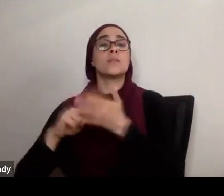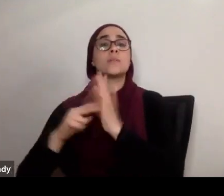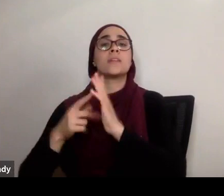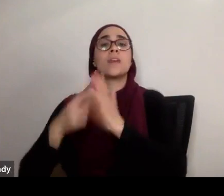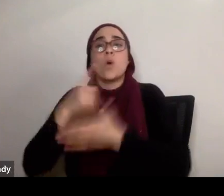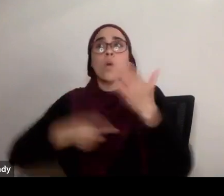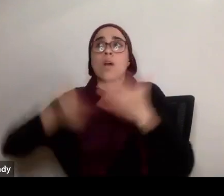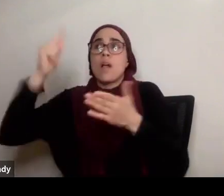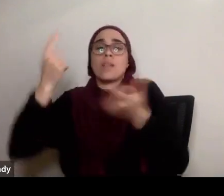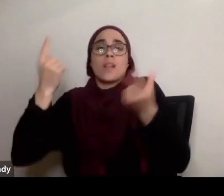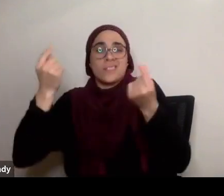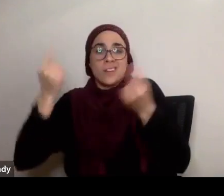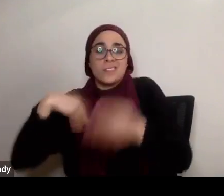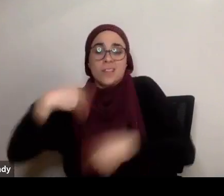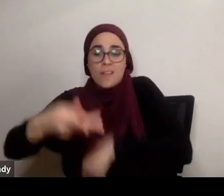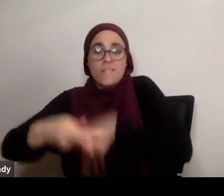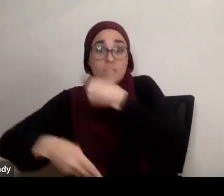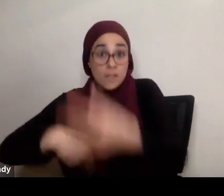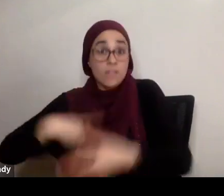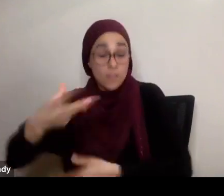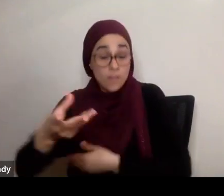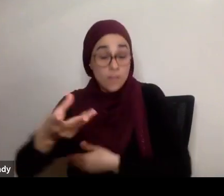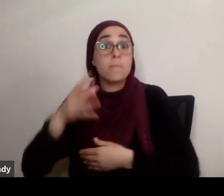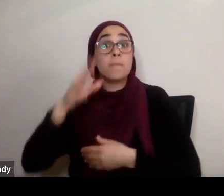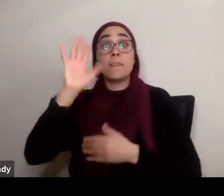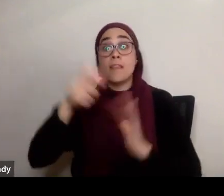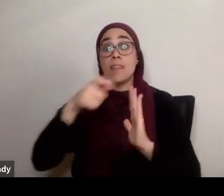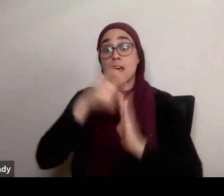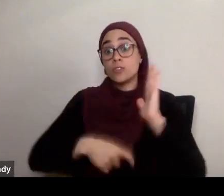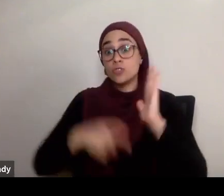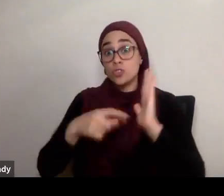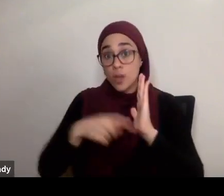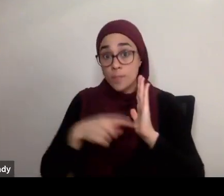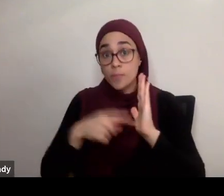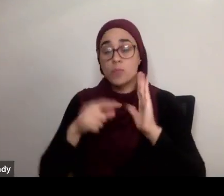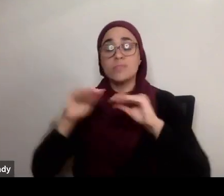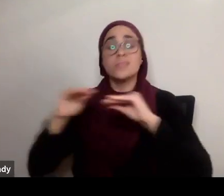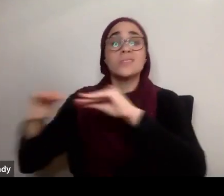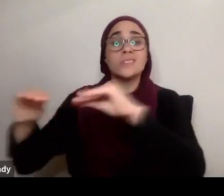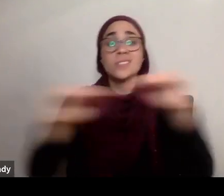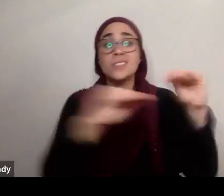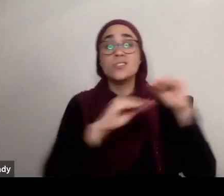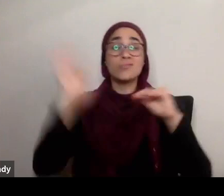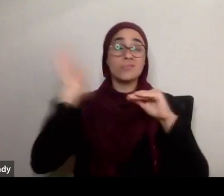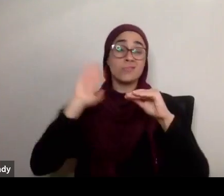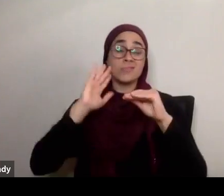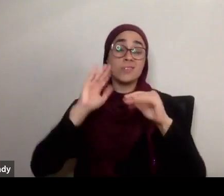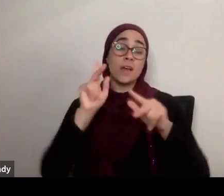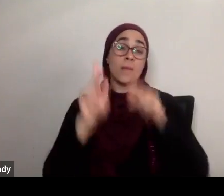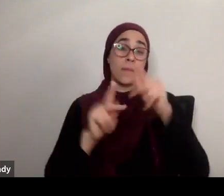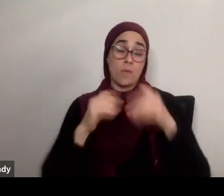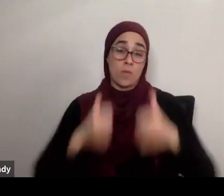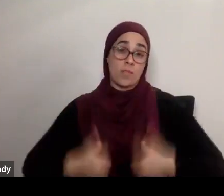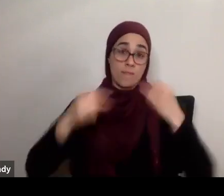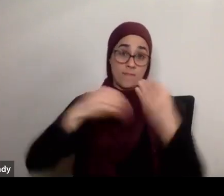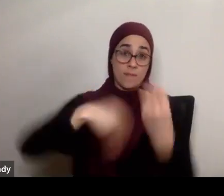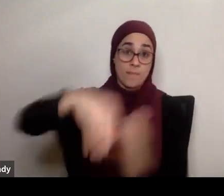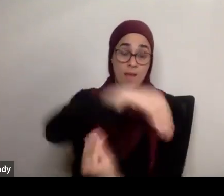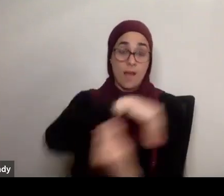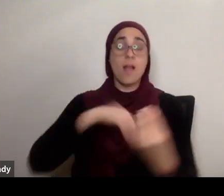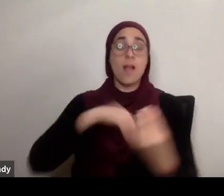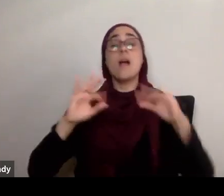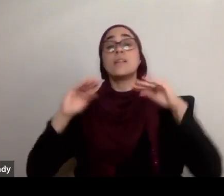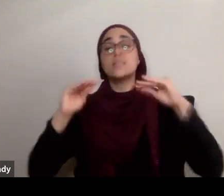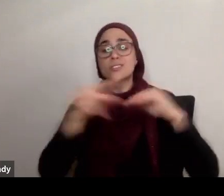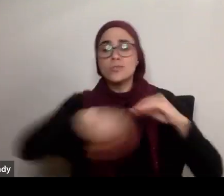audience to get them to a point where they appreciate Allah, they love Allah, and then they're willing to connect and have a genuine relationship